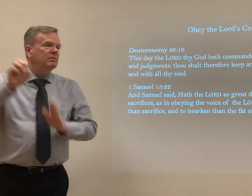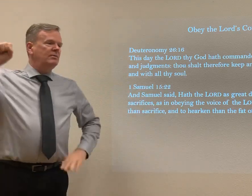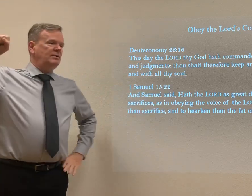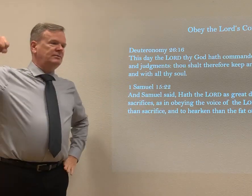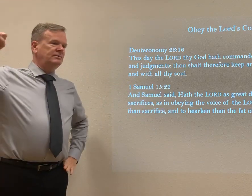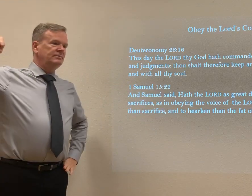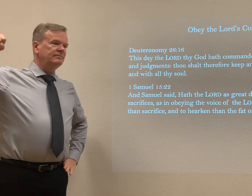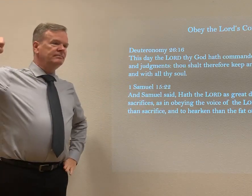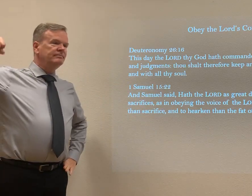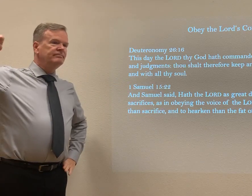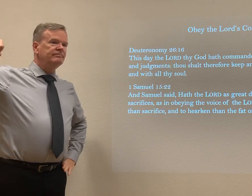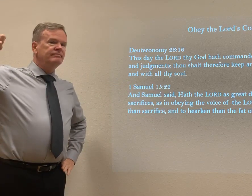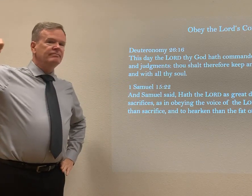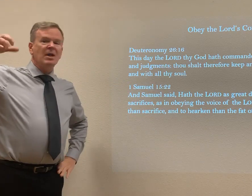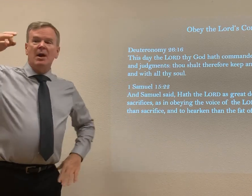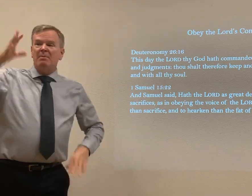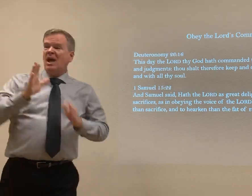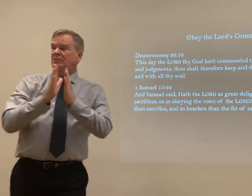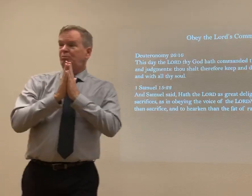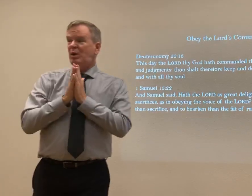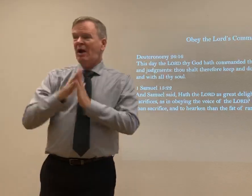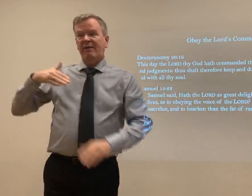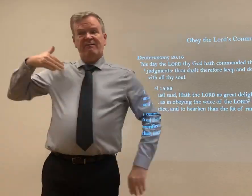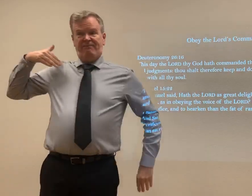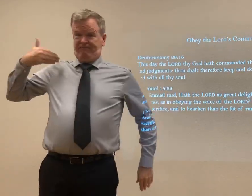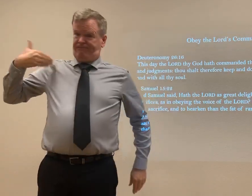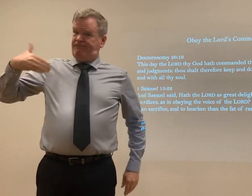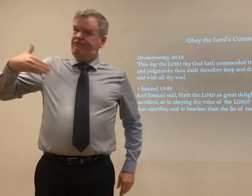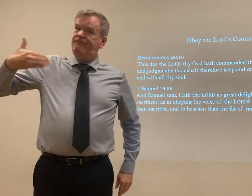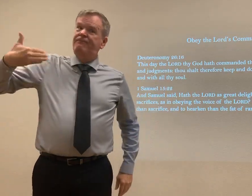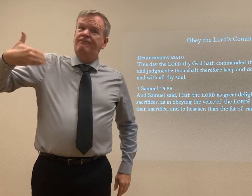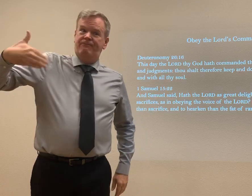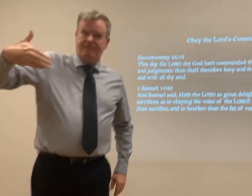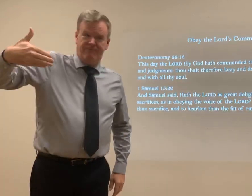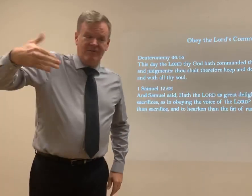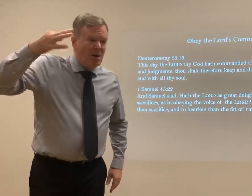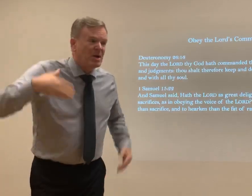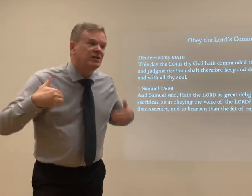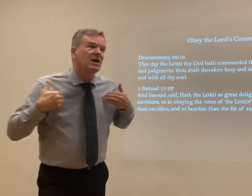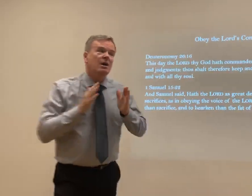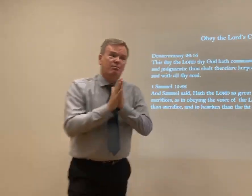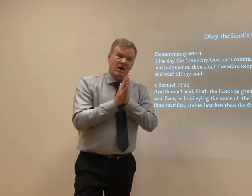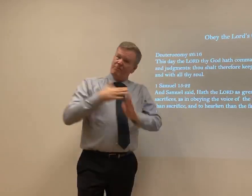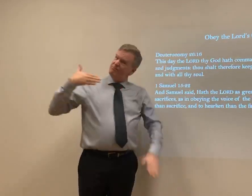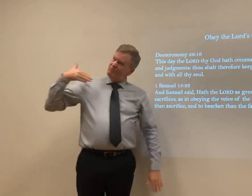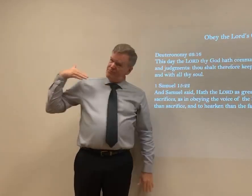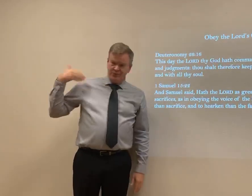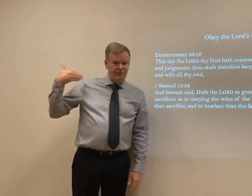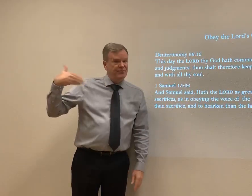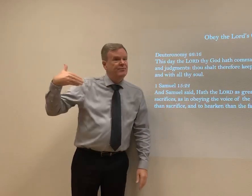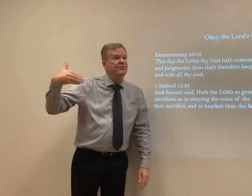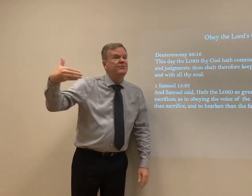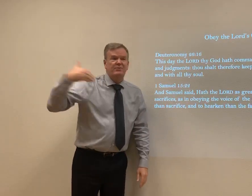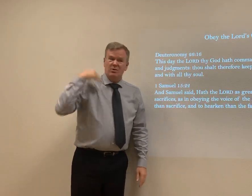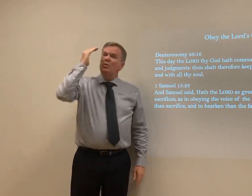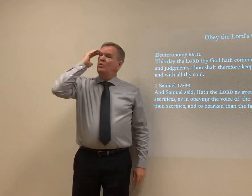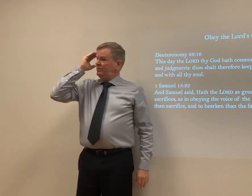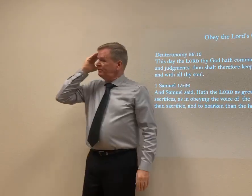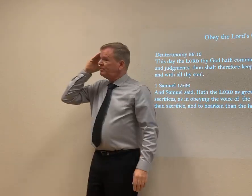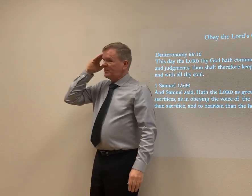you. Understand. What we're talking about is God's will. The pastor has prayed continually. He's prayed for this man.